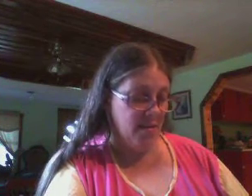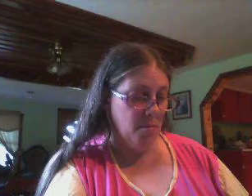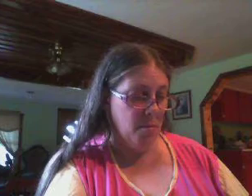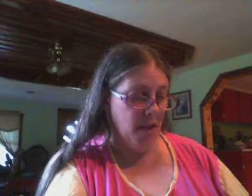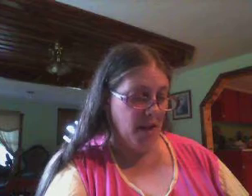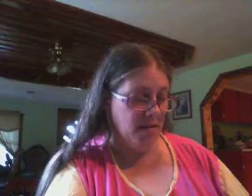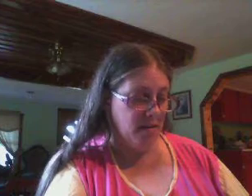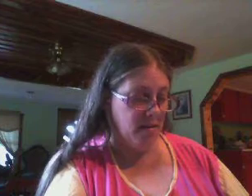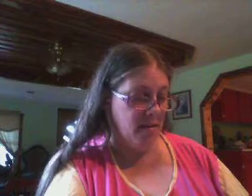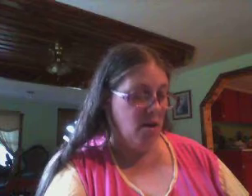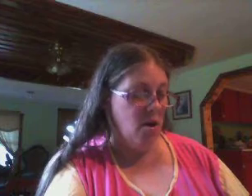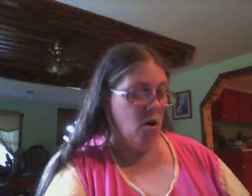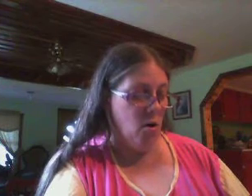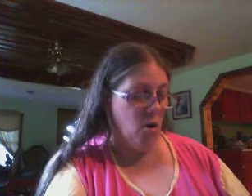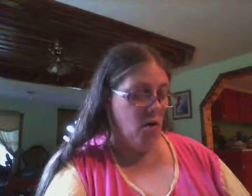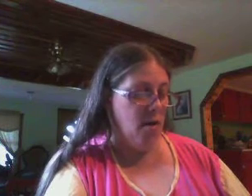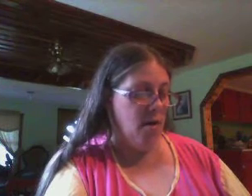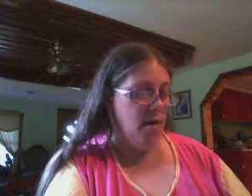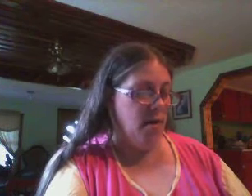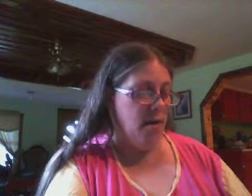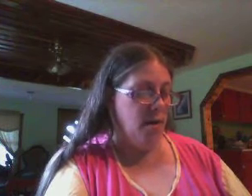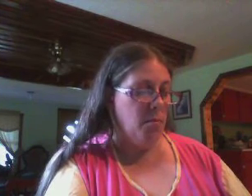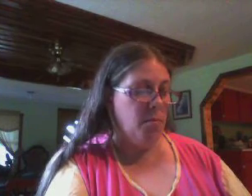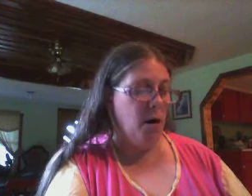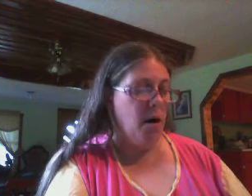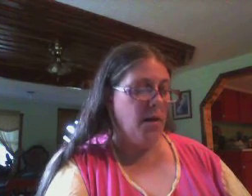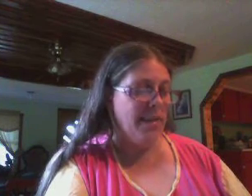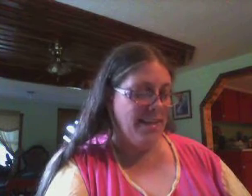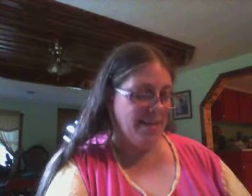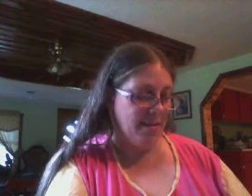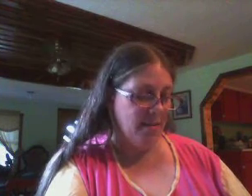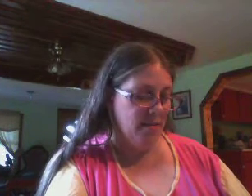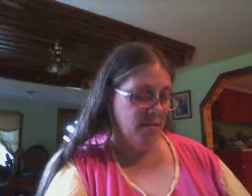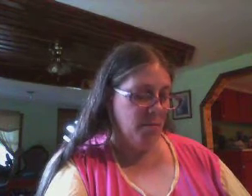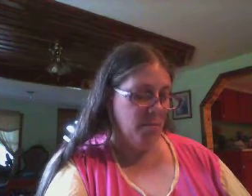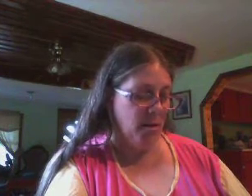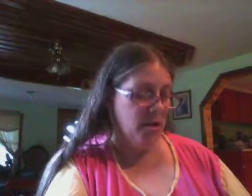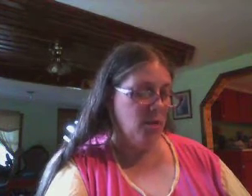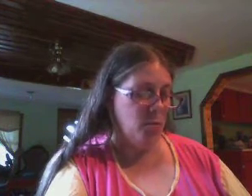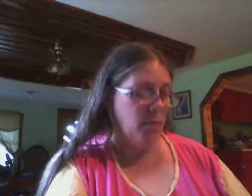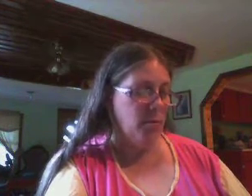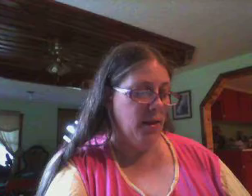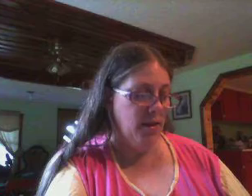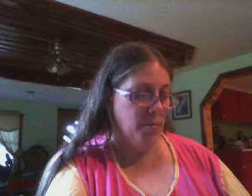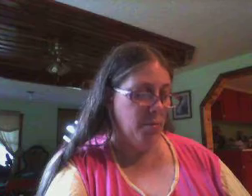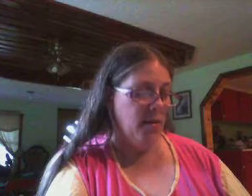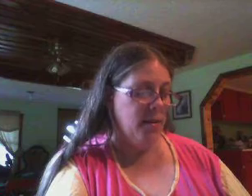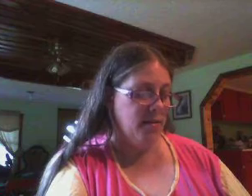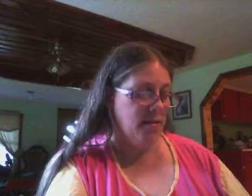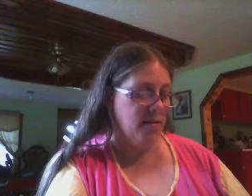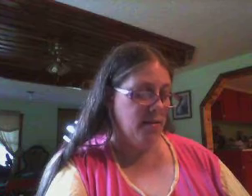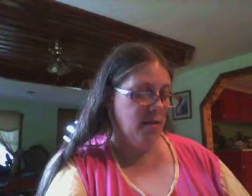impolitic, or impolitic, it's probably impolitic,